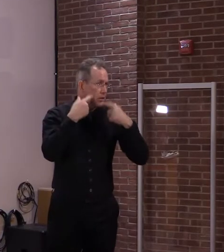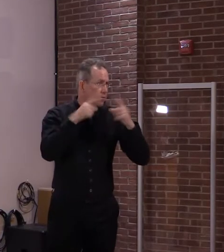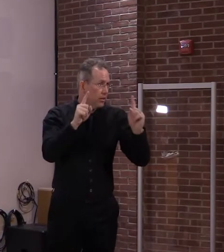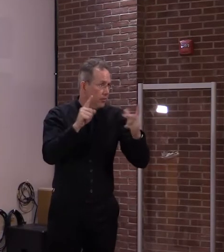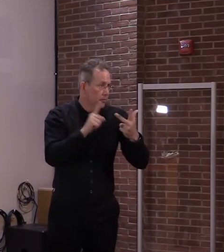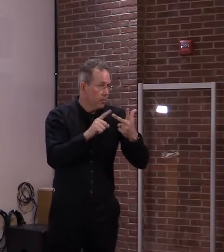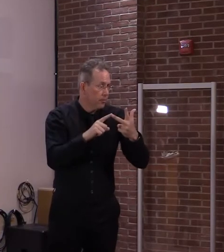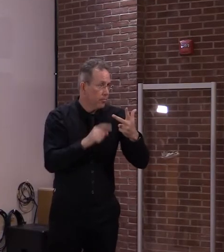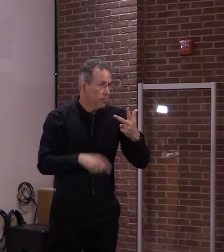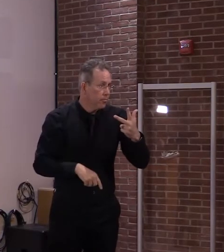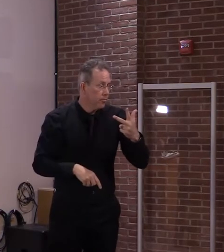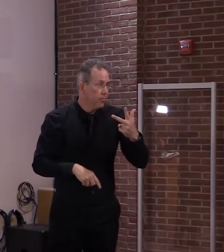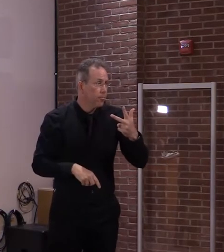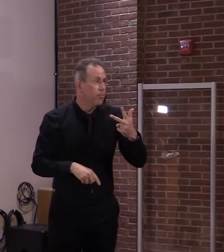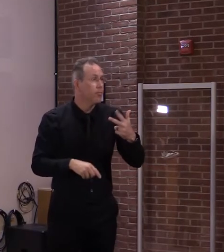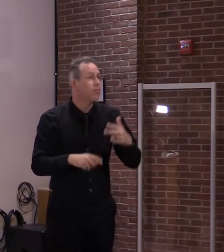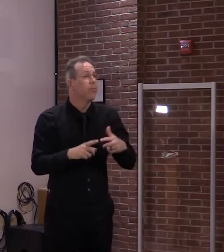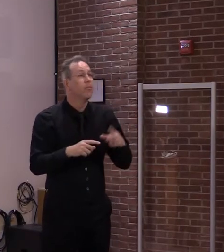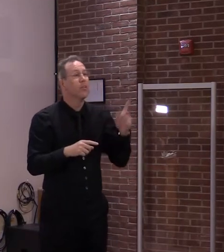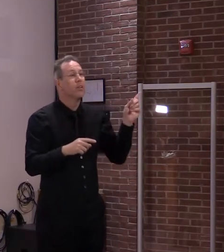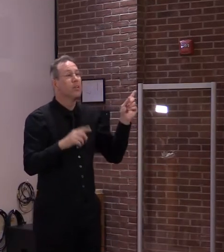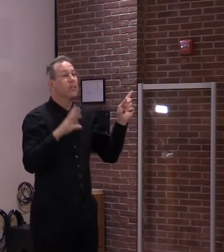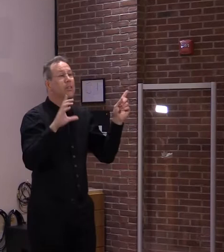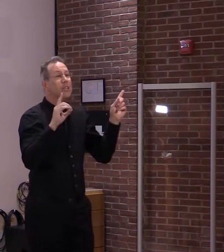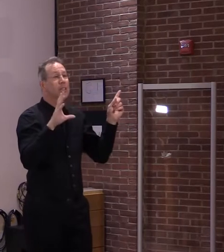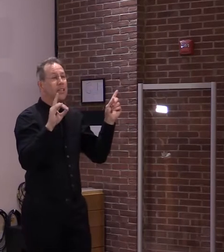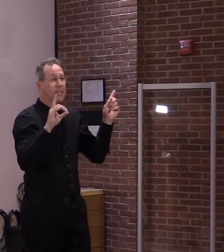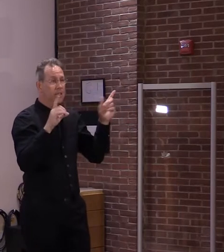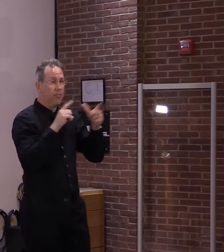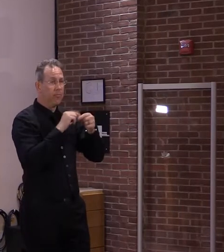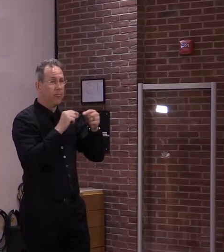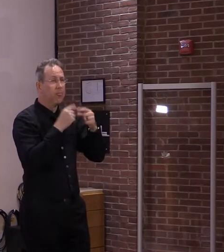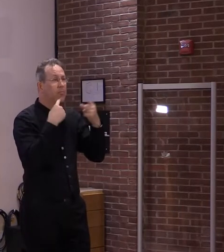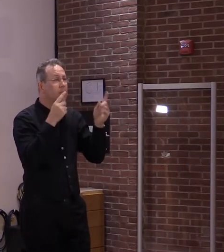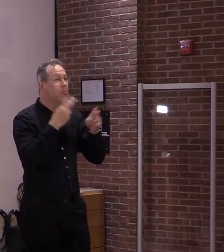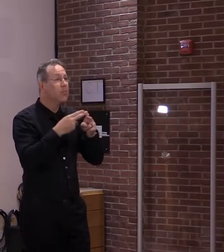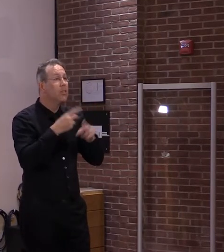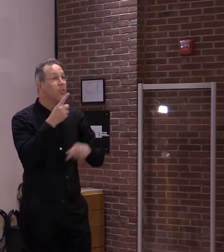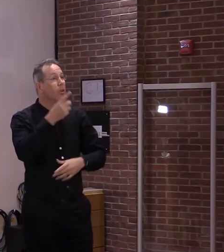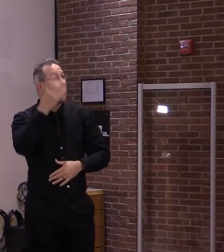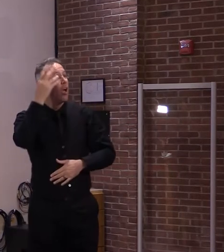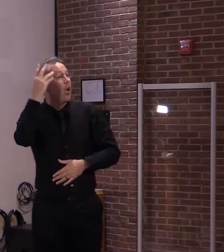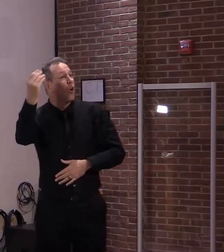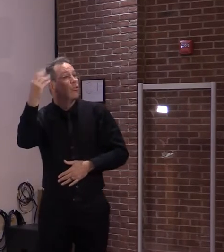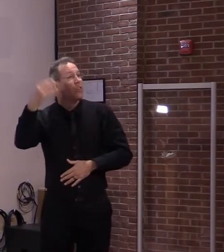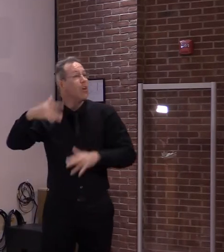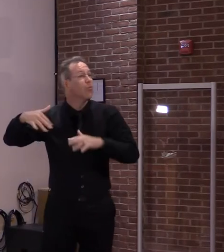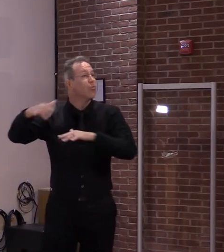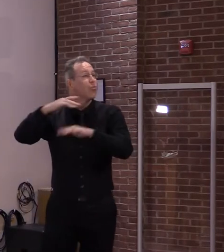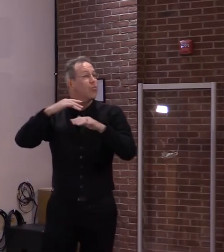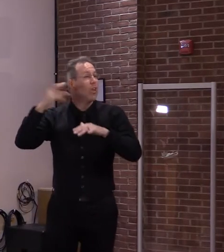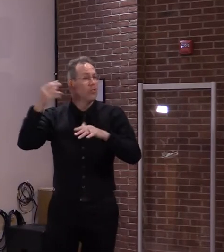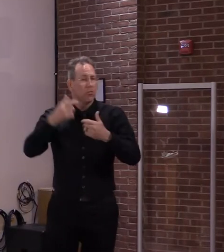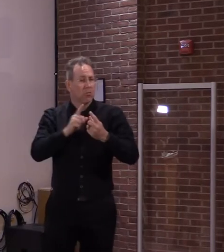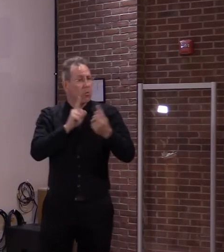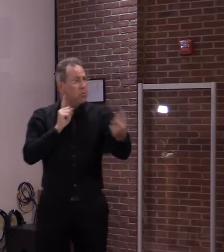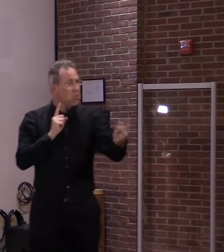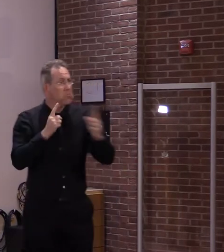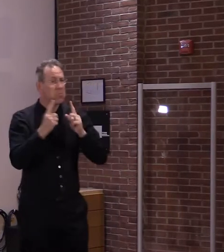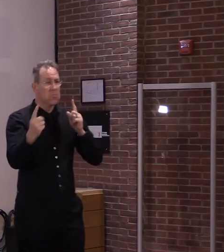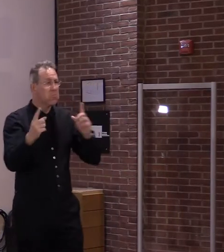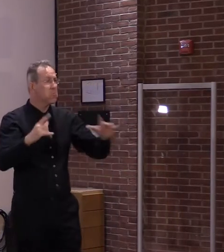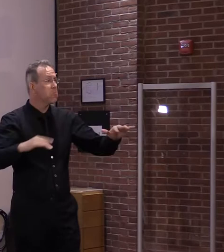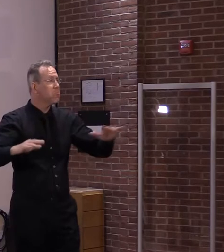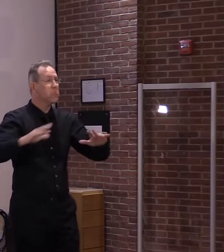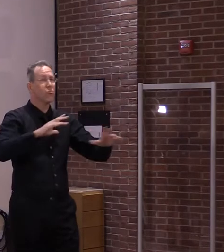the CDC is saying today is if you're outdoors, and you're not on top of each other, but you're able